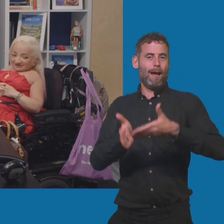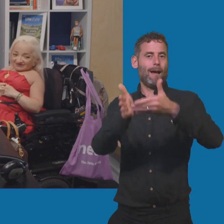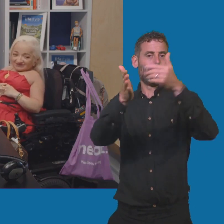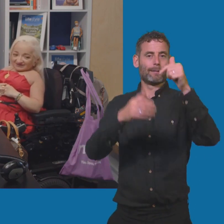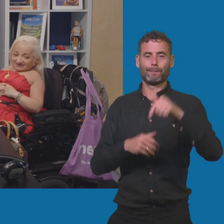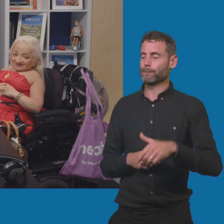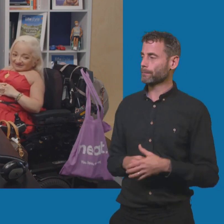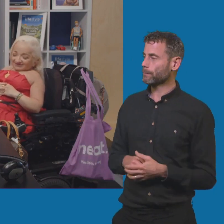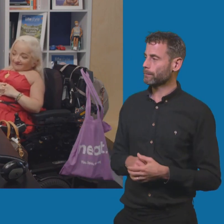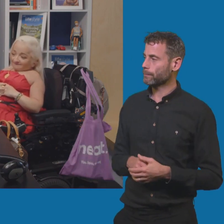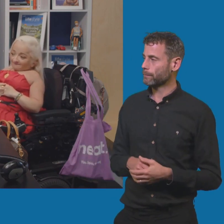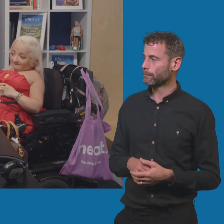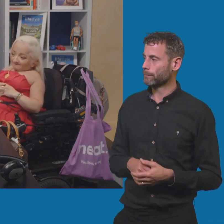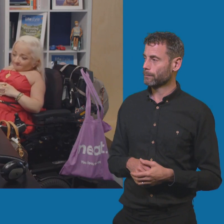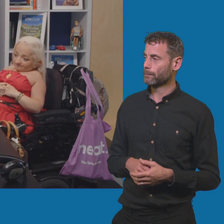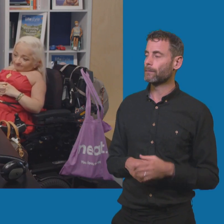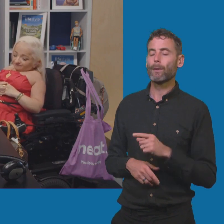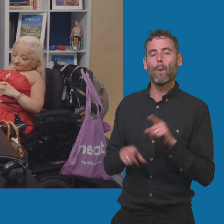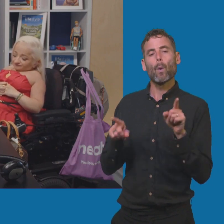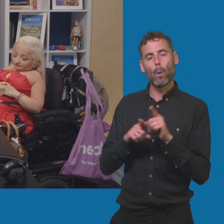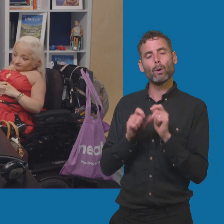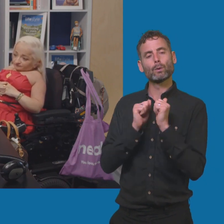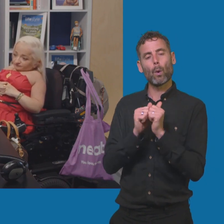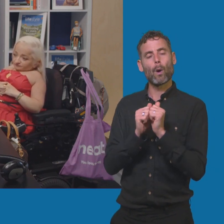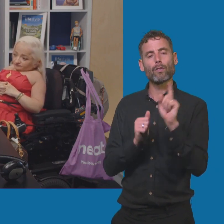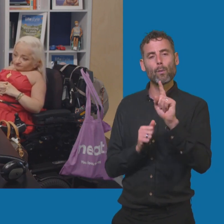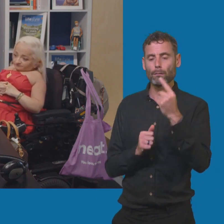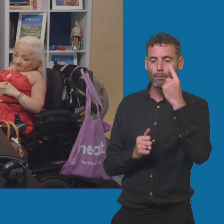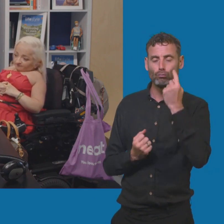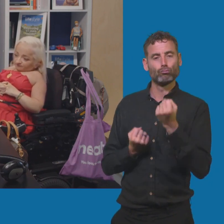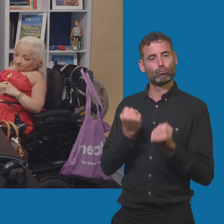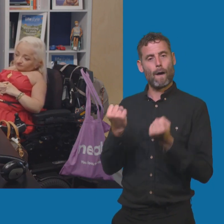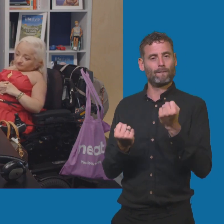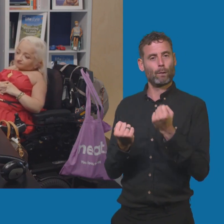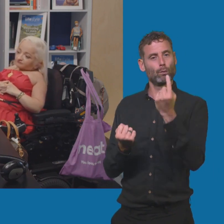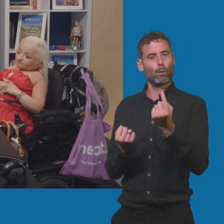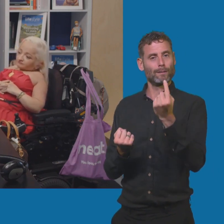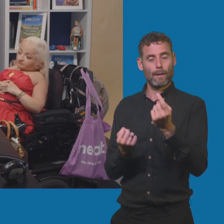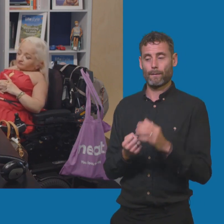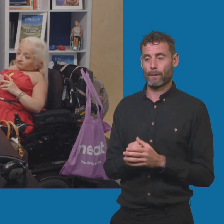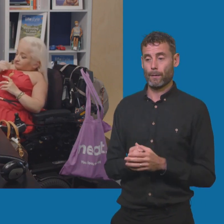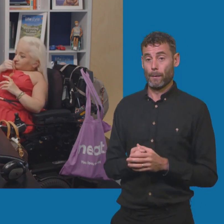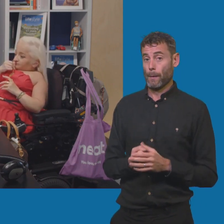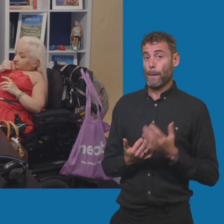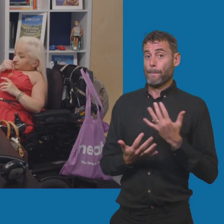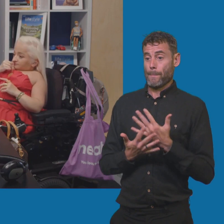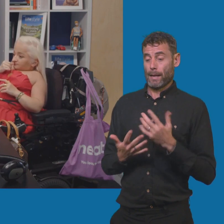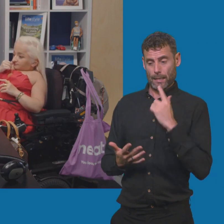important thing to say as well is go and test drive one. Yes. Because if you haven't driven one I think most people will actually prefer the way they drive to a normal car. They're smoother